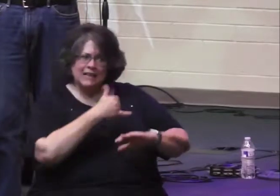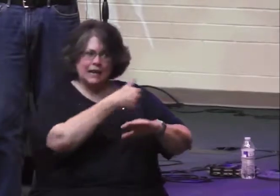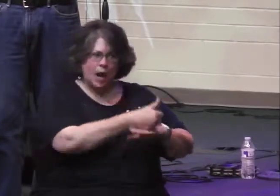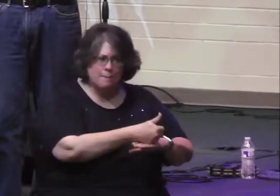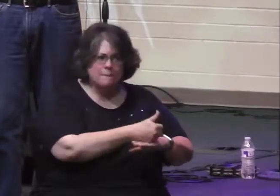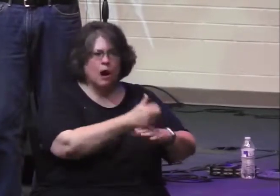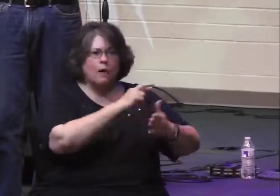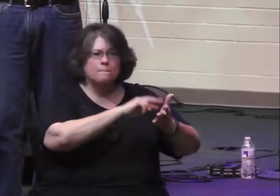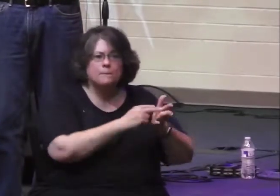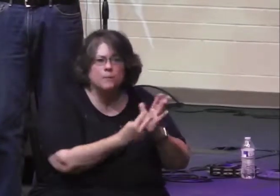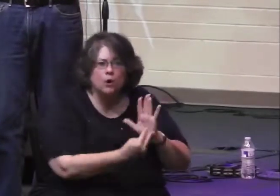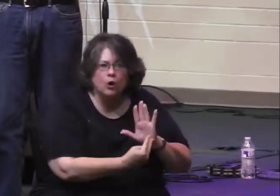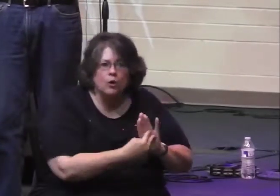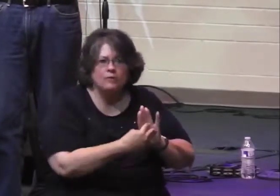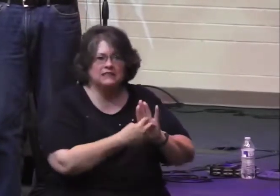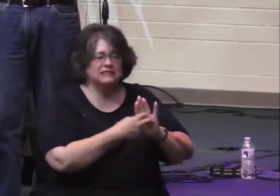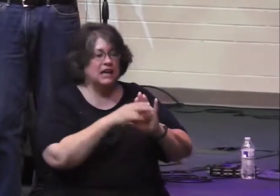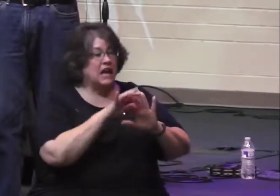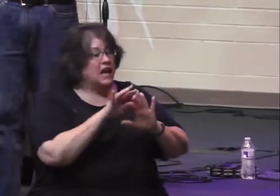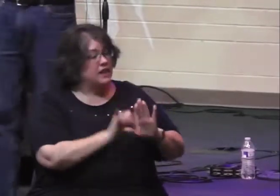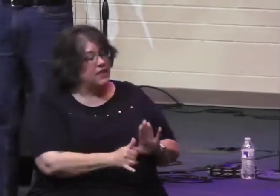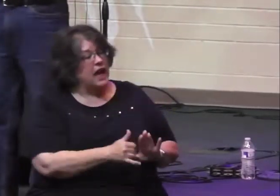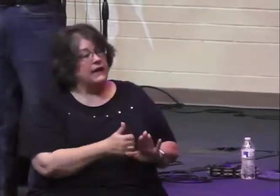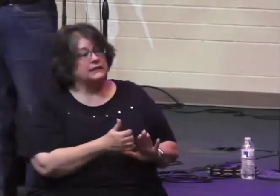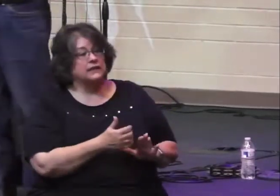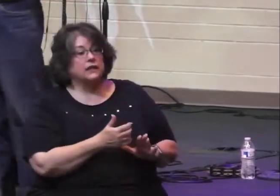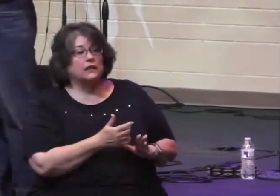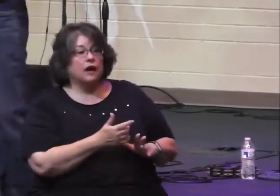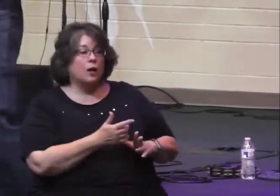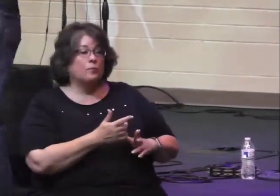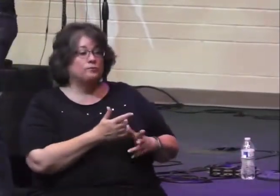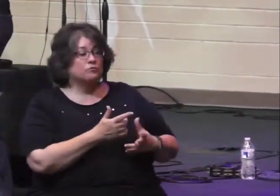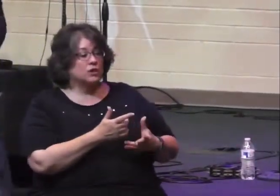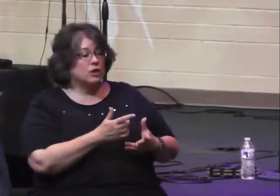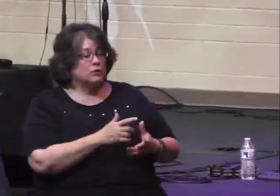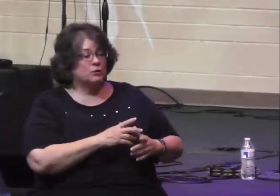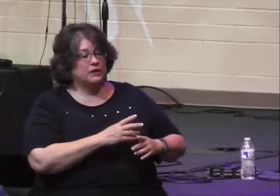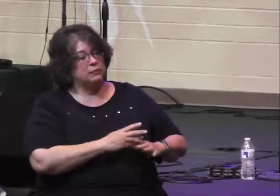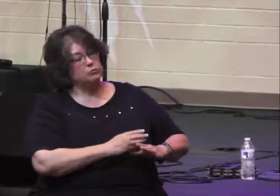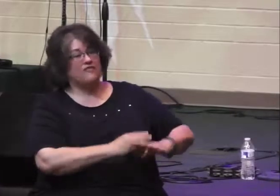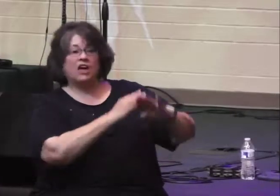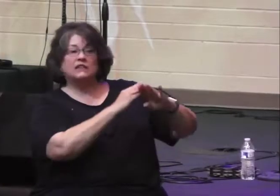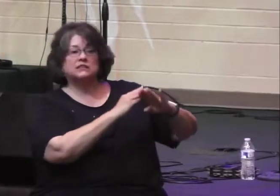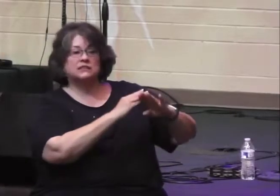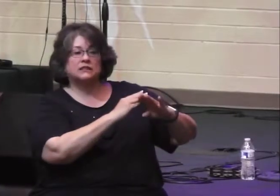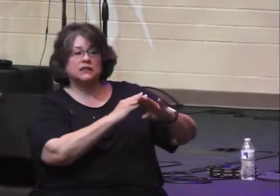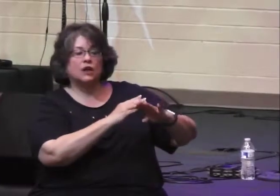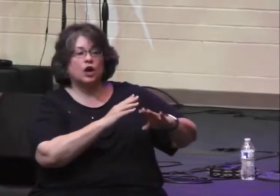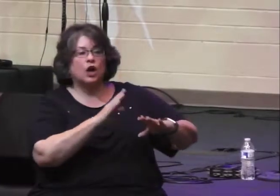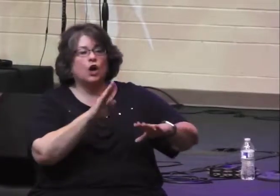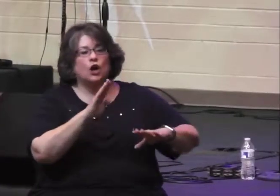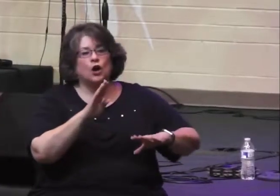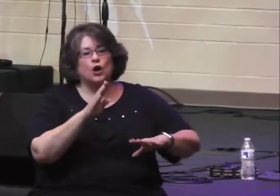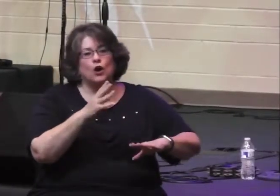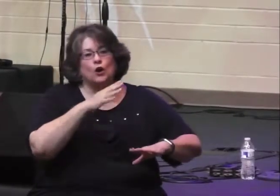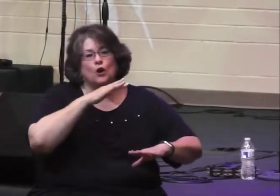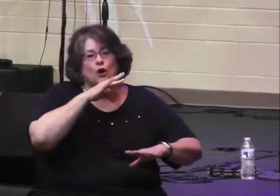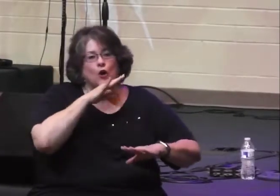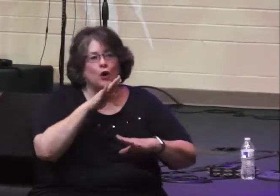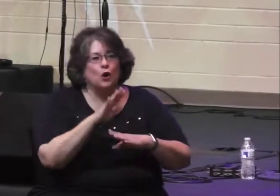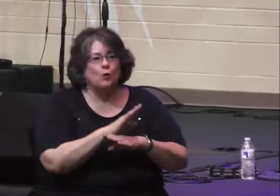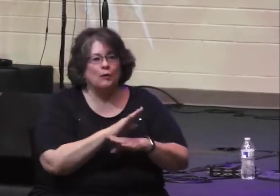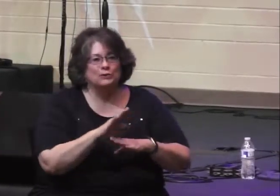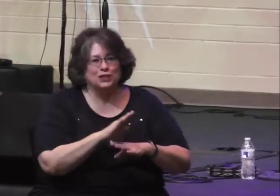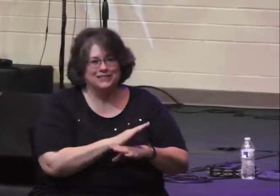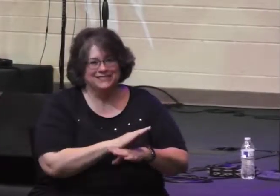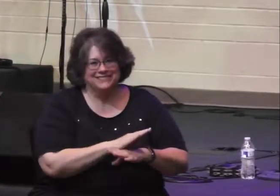deliberate in trying to set up a system that would be free of corruption. So we see in these